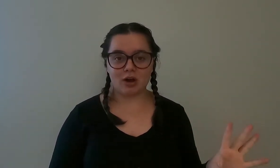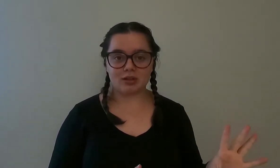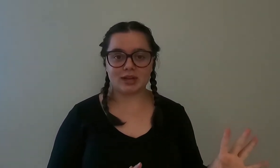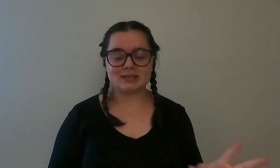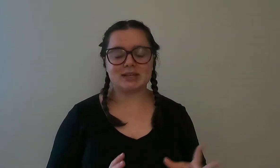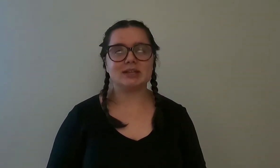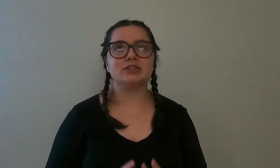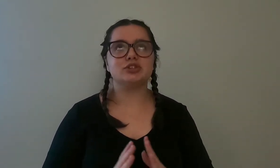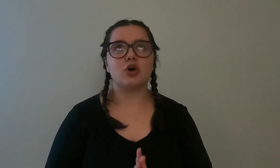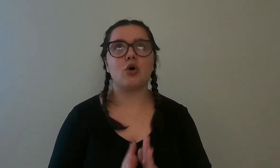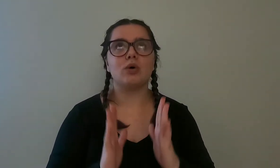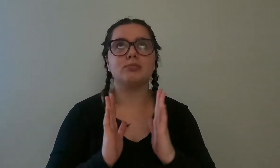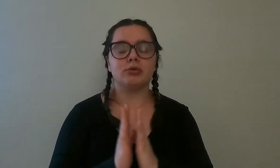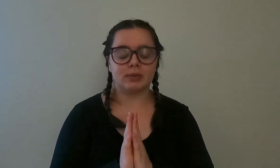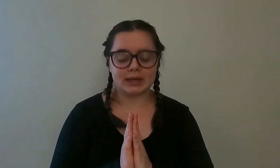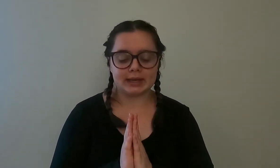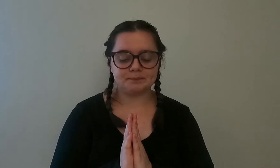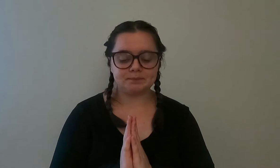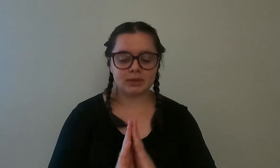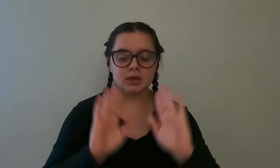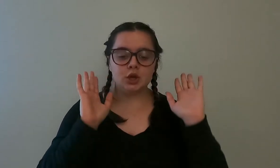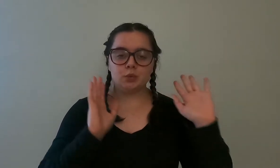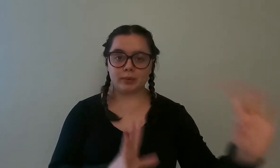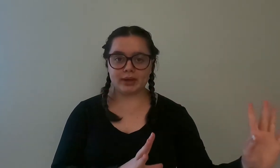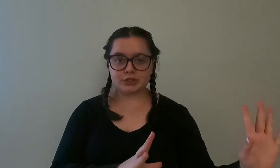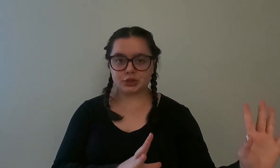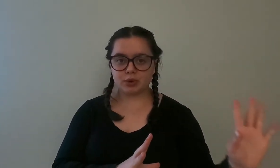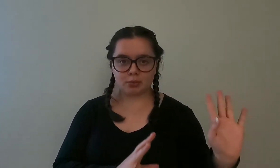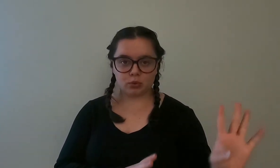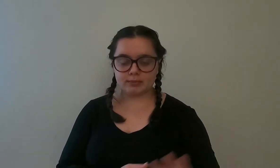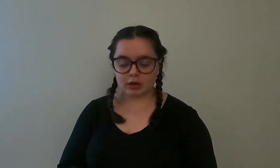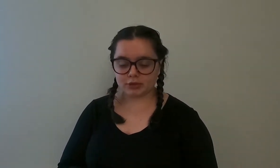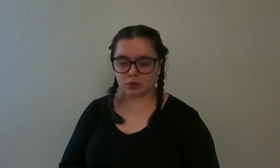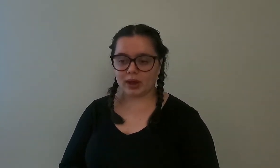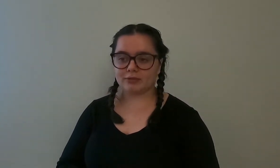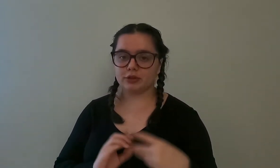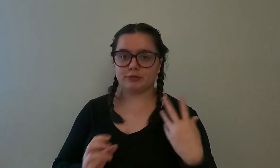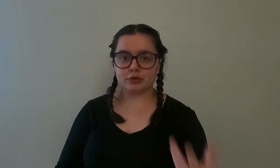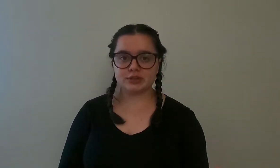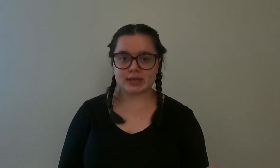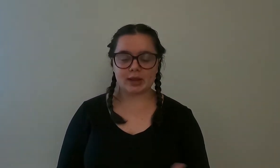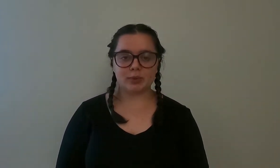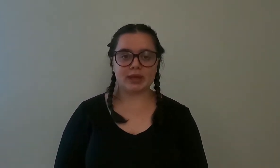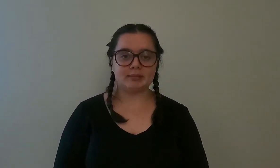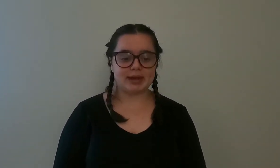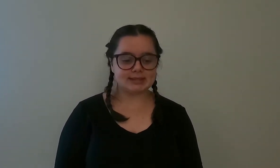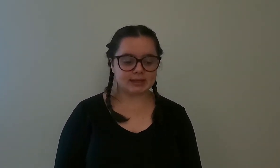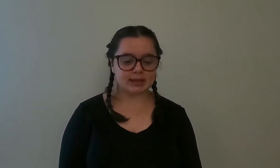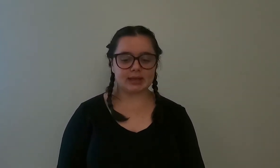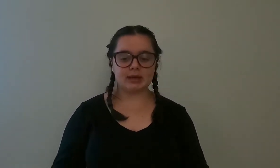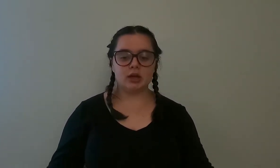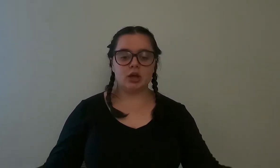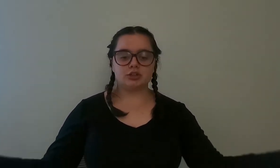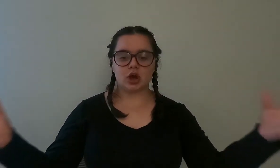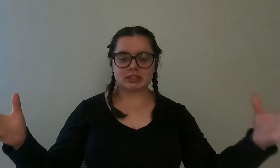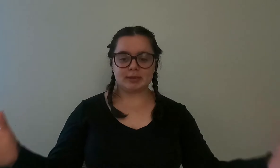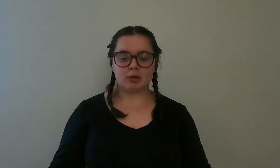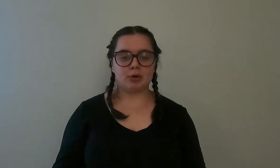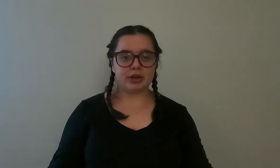the holidays it is so pretty we went to a pool in bellevue and for the first day we basically talked about putting